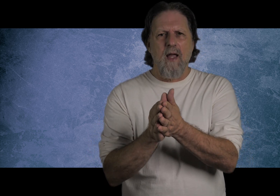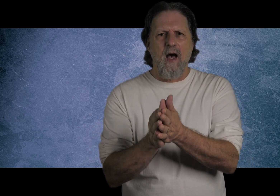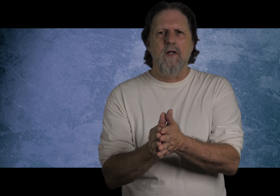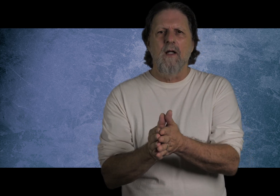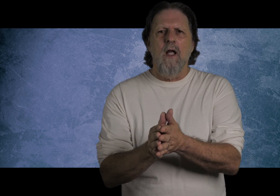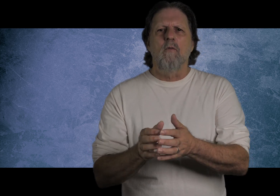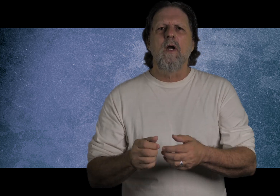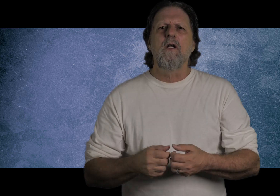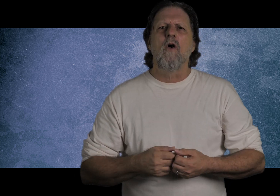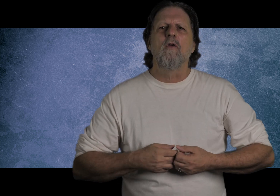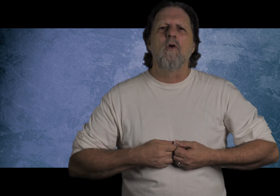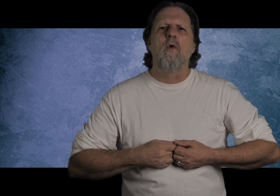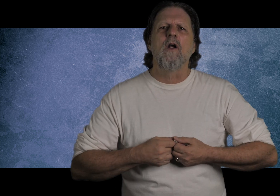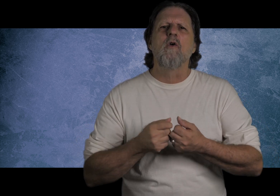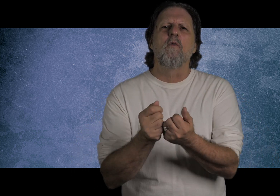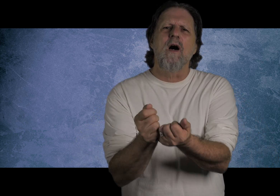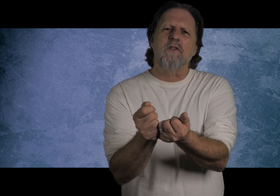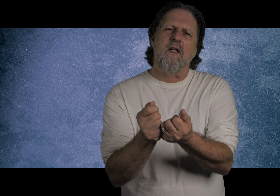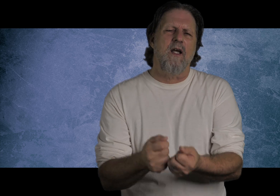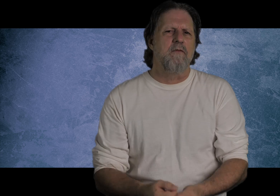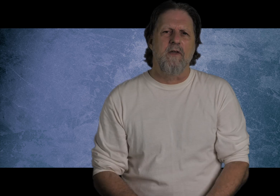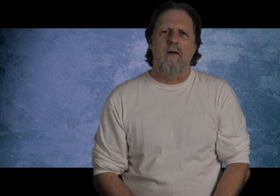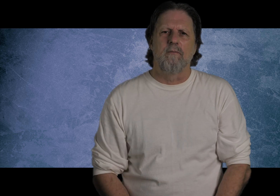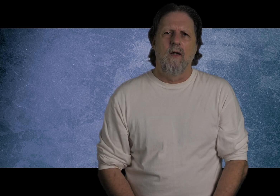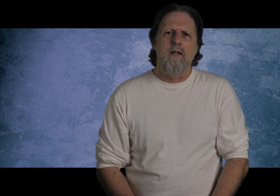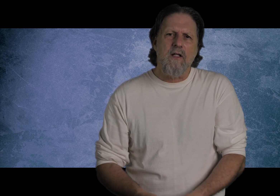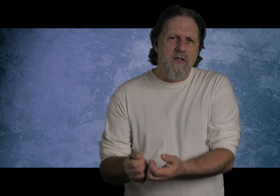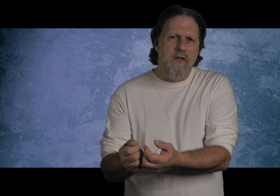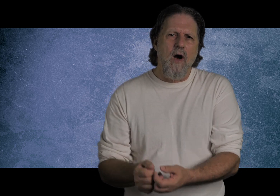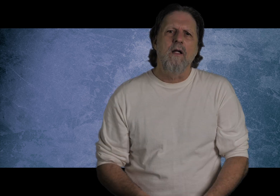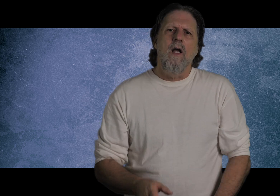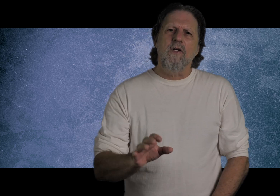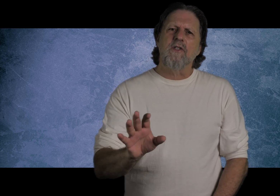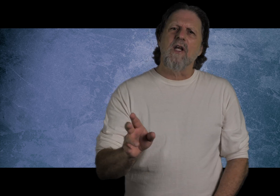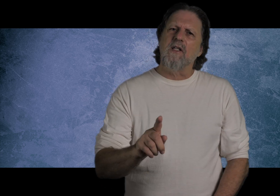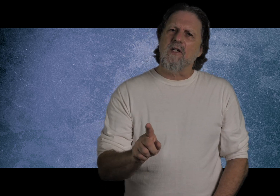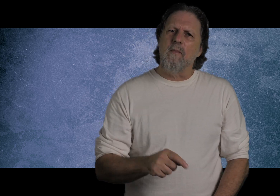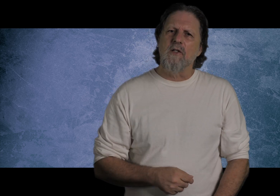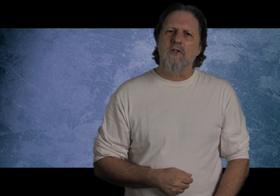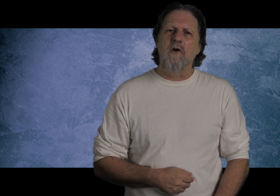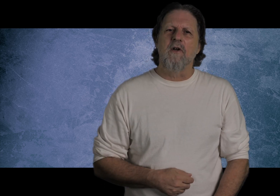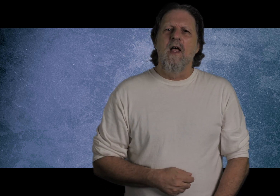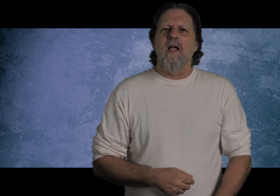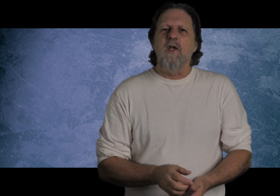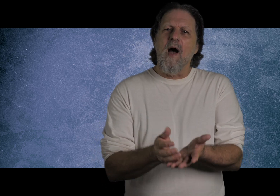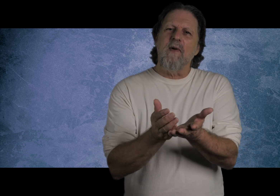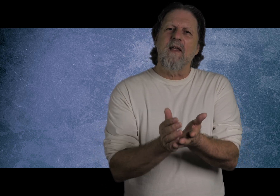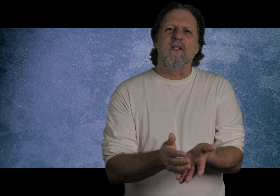have it. We know the one who wants to care for them. Now, let's continue on. Jesus says he's coming soon. Now, you might be thinking,